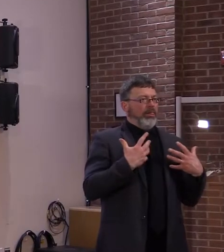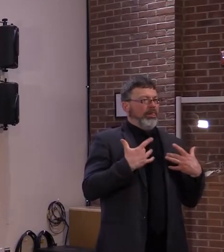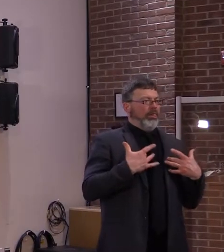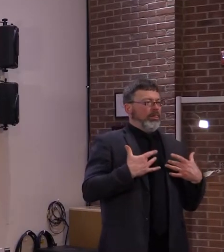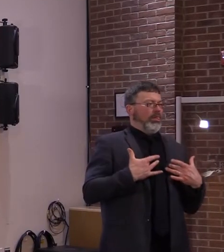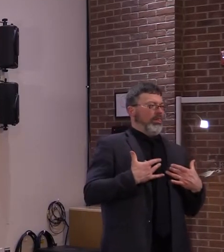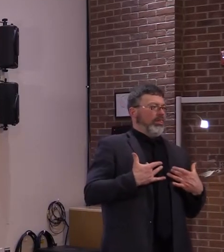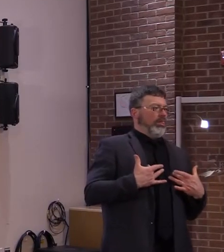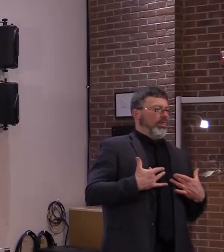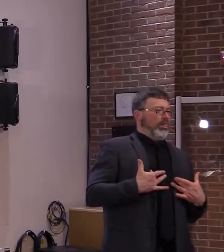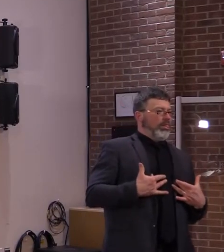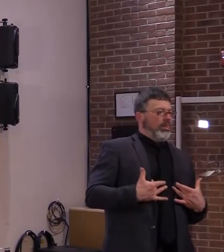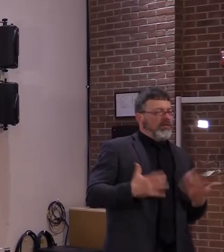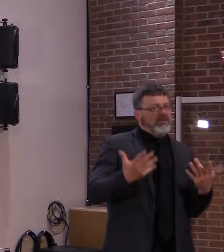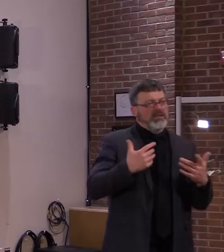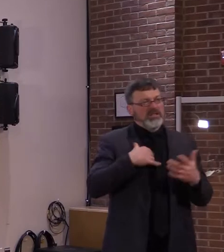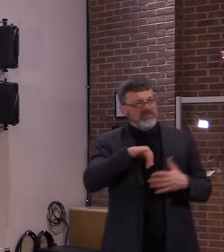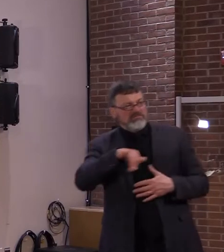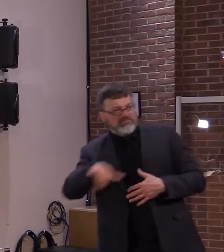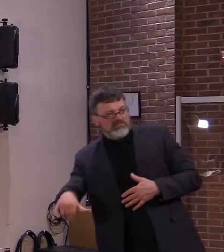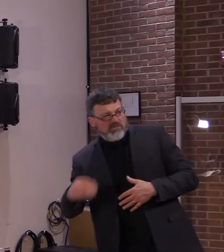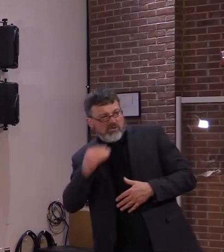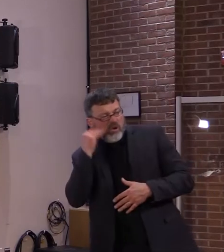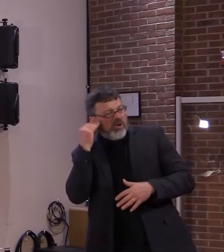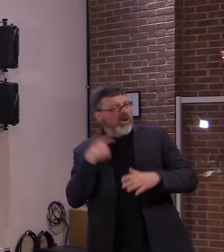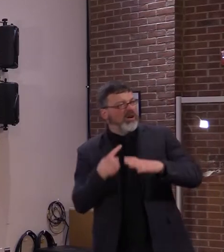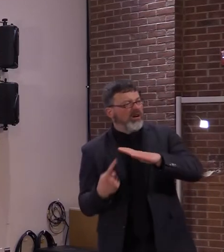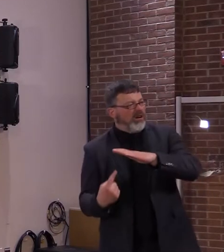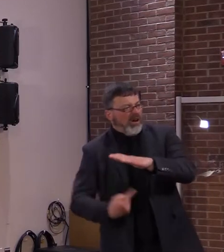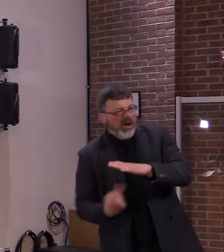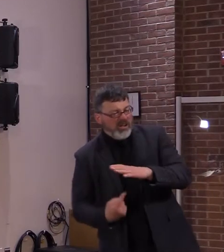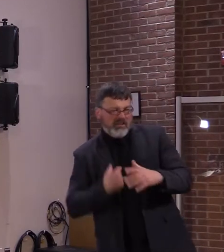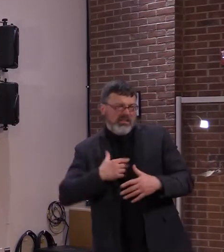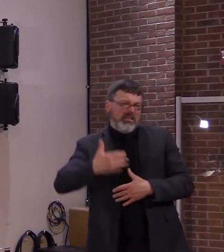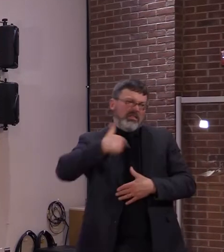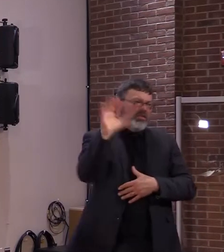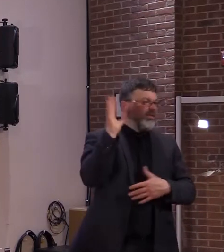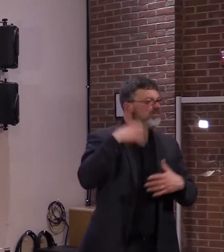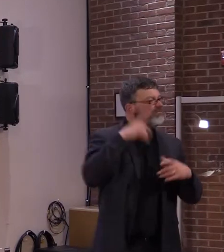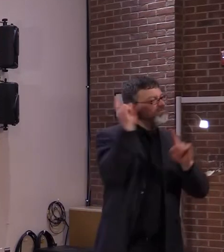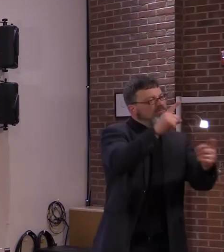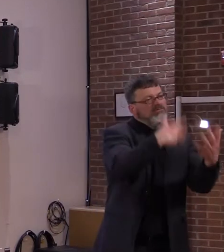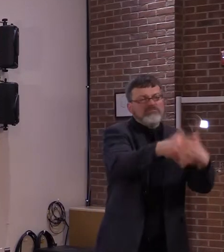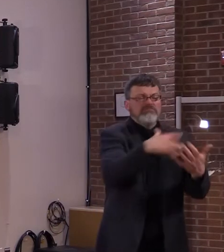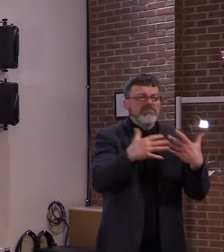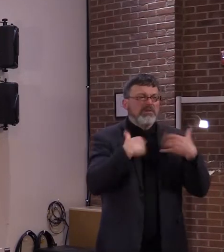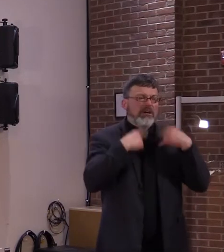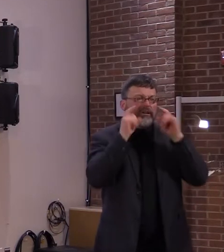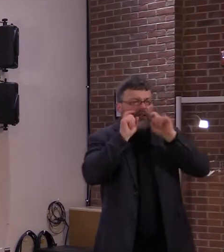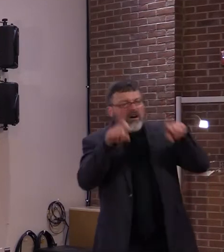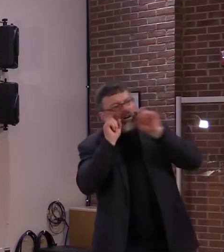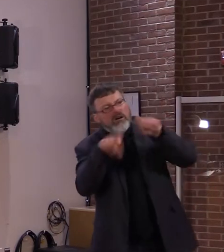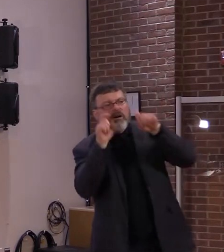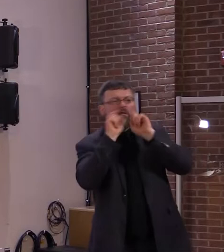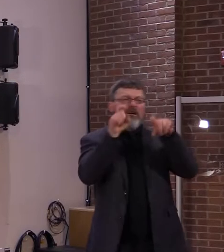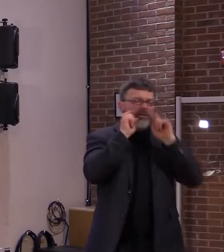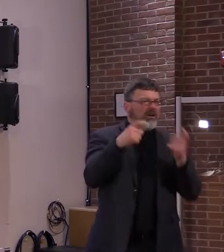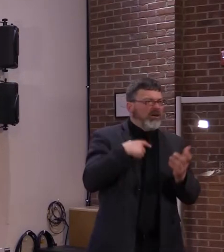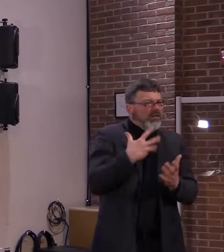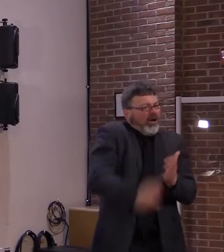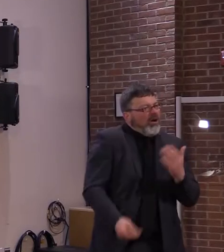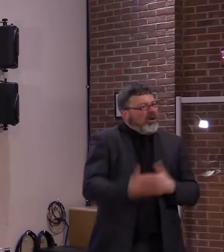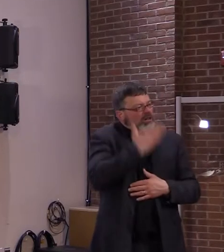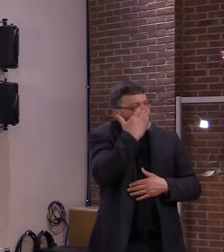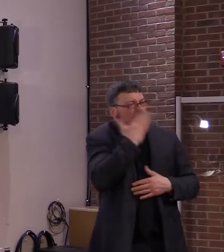Now, we all have different things that are important to us. And maybe for you, it's having a meal with family, hanging out with friends